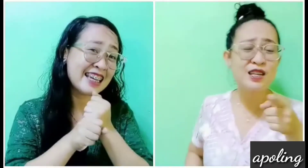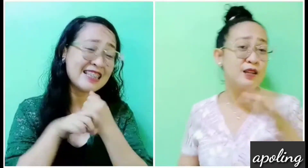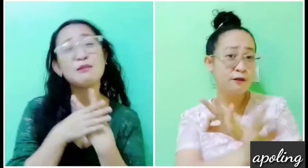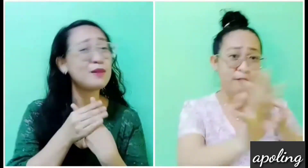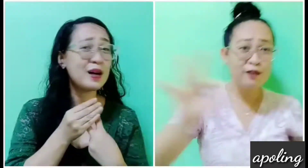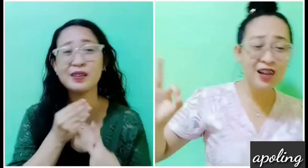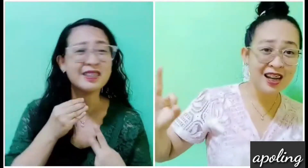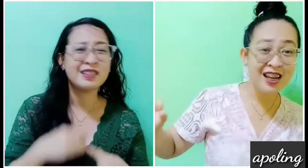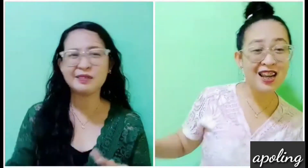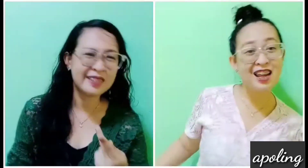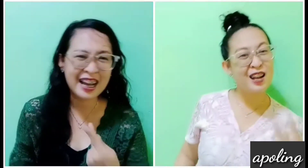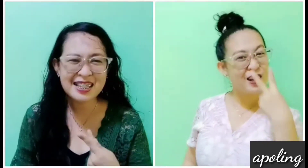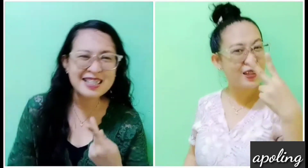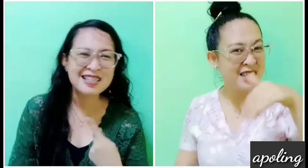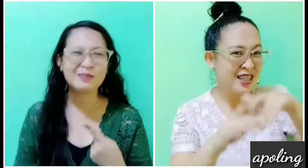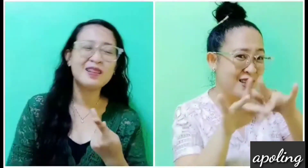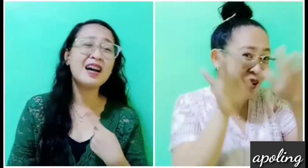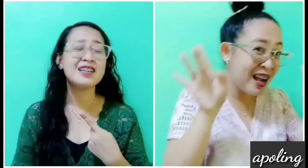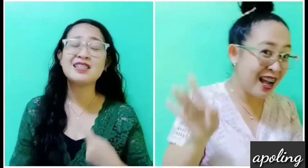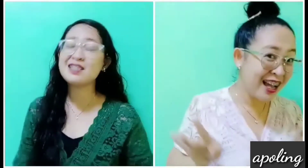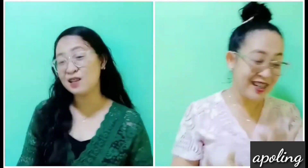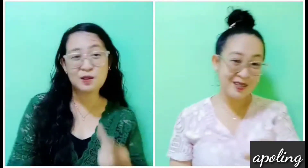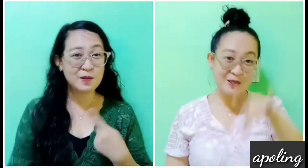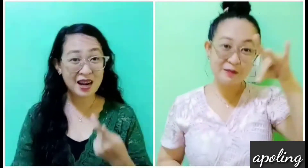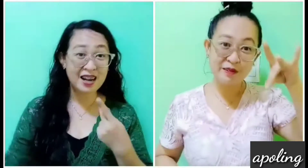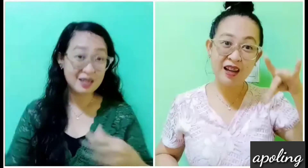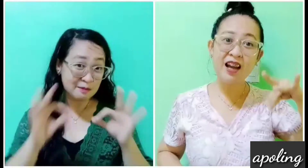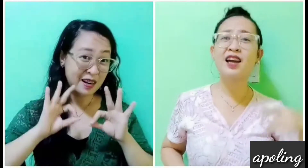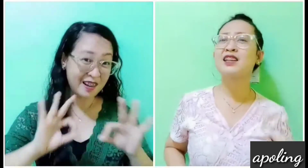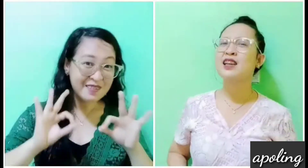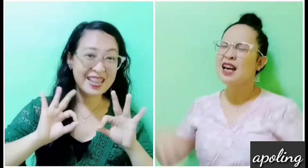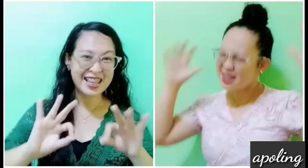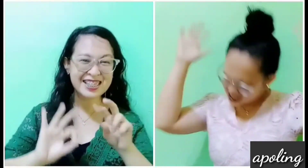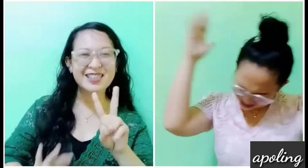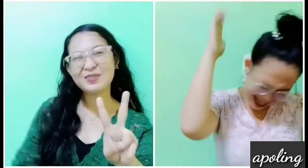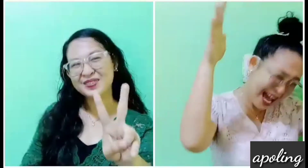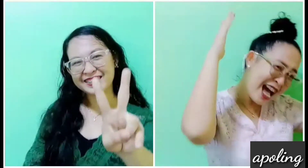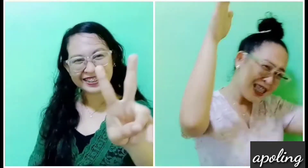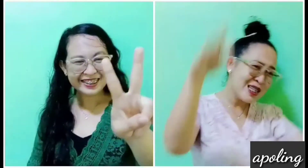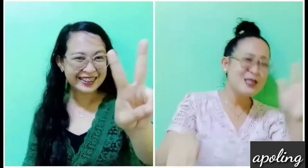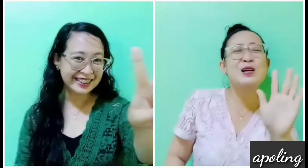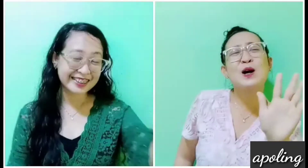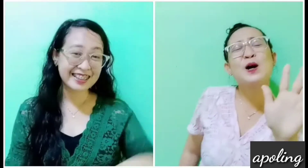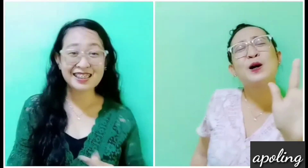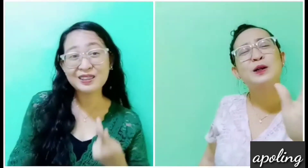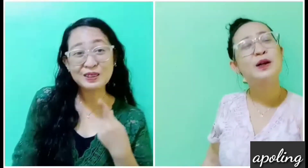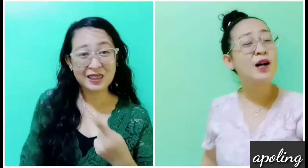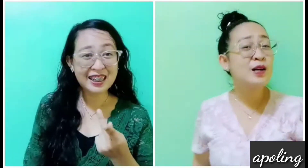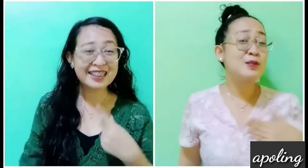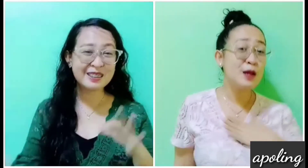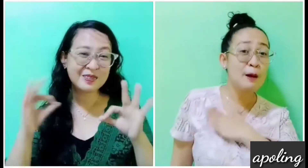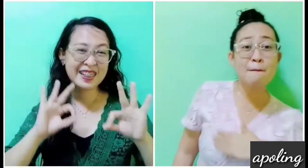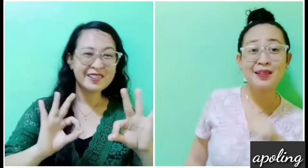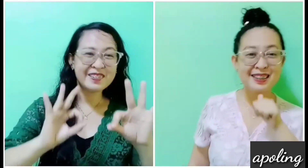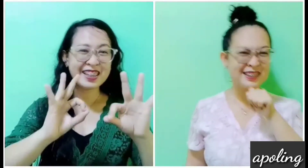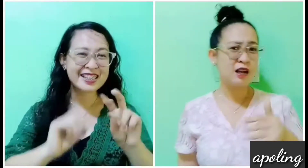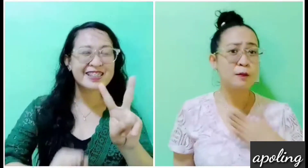then you're free Look into your heart and you'll find that the sky is yours So please